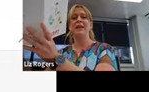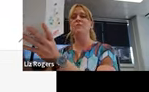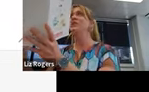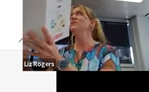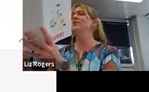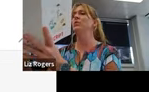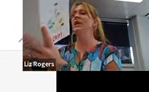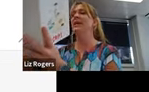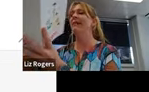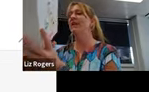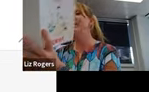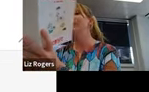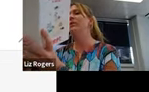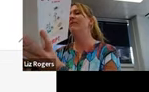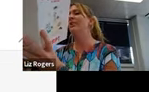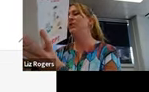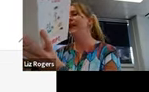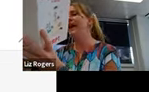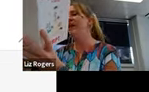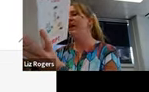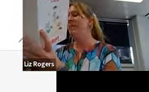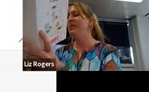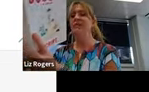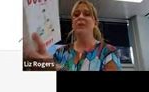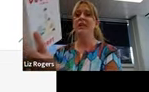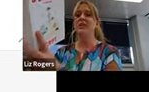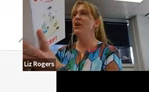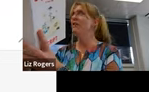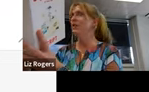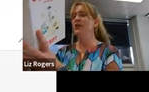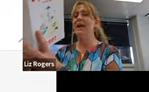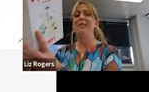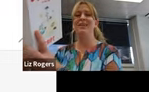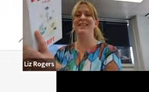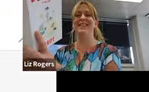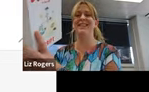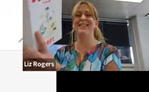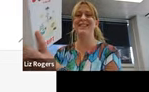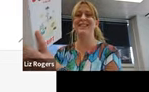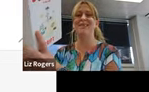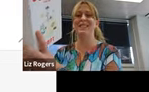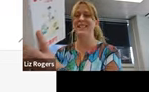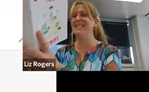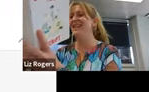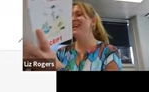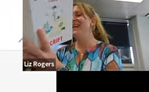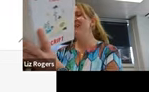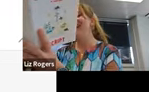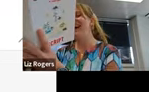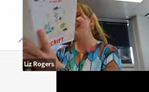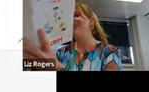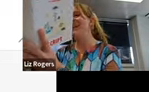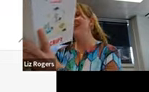use them. And as most of us who work in live theatre, we all love the QLab, but not everybody has heard of the QLab. So it's up to the teacher